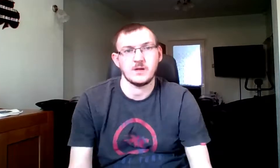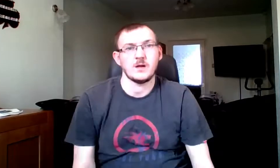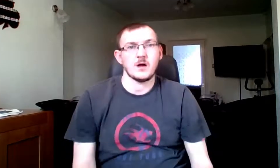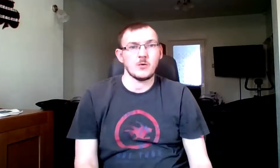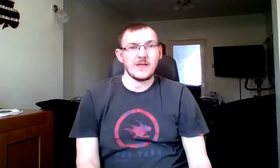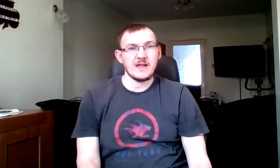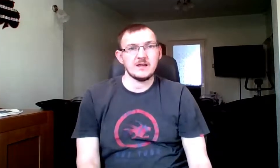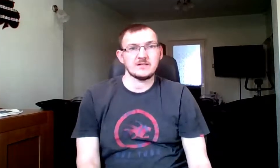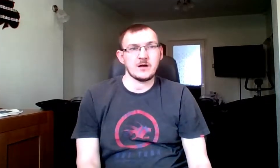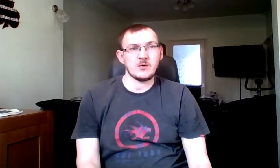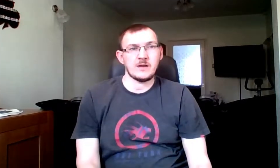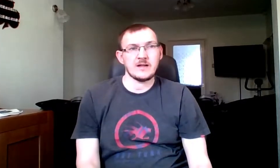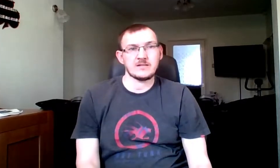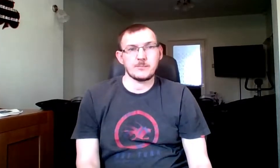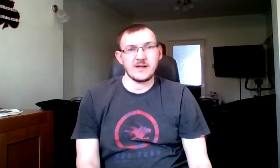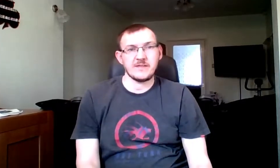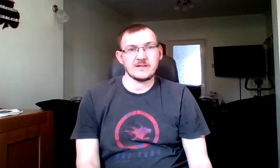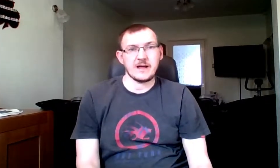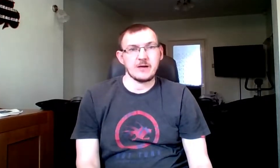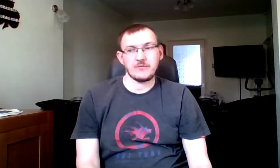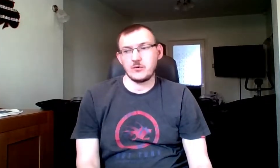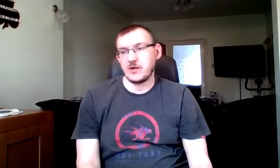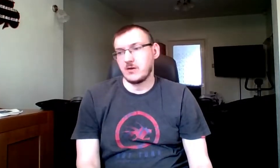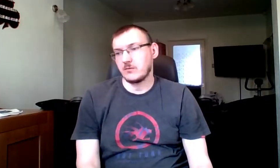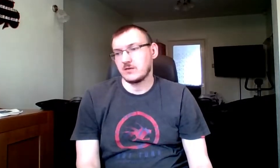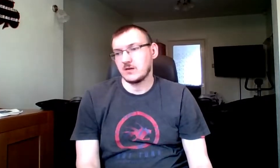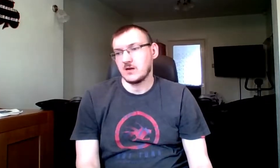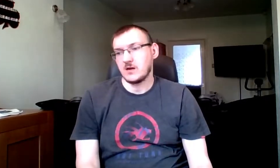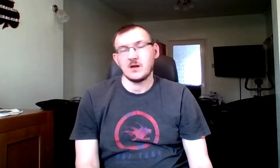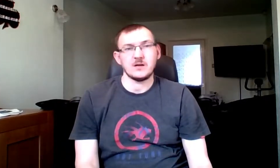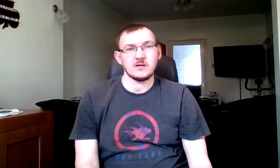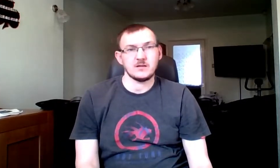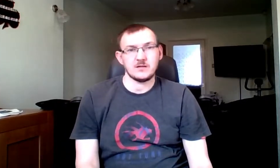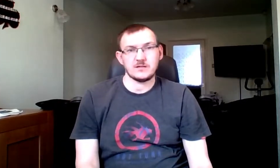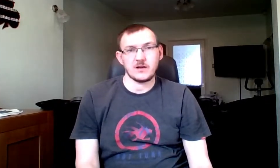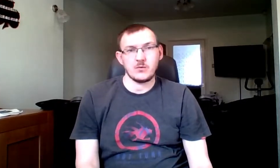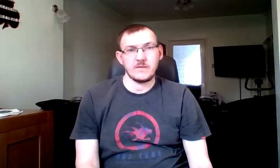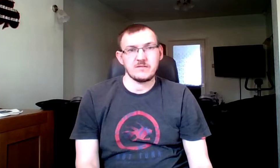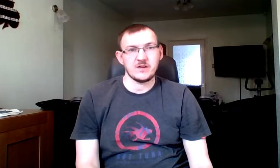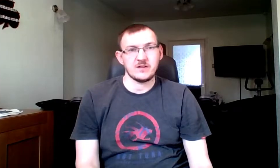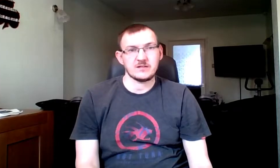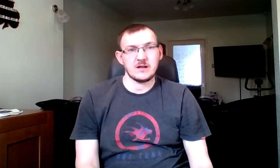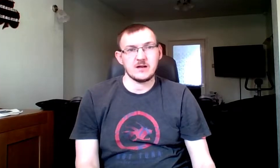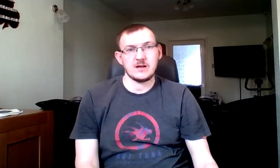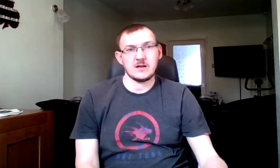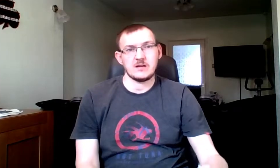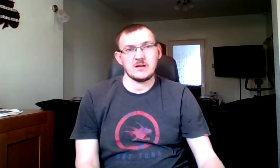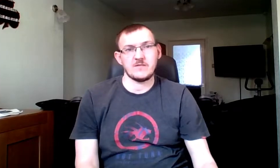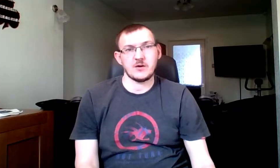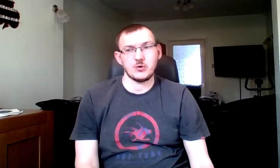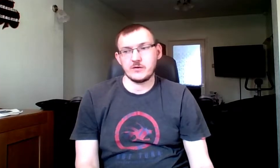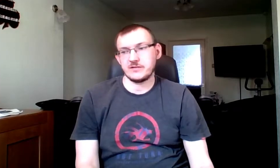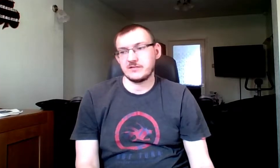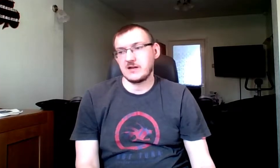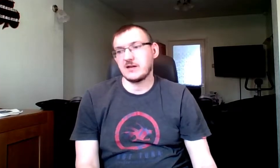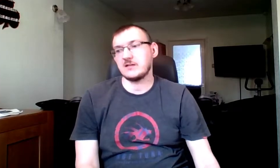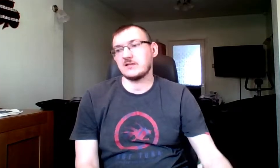Okay, so let's break that down for you, so the first line of the chorus is